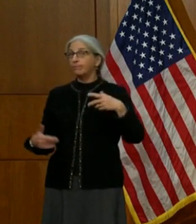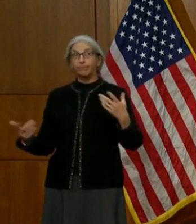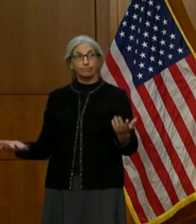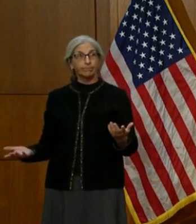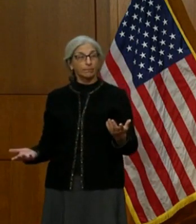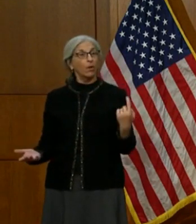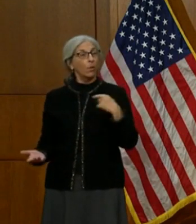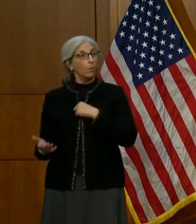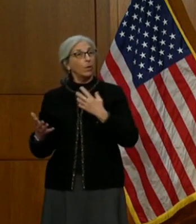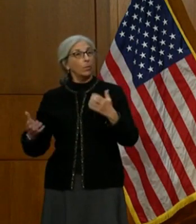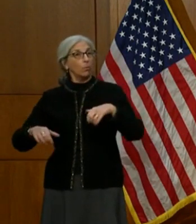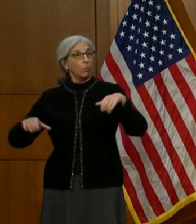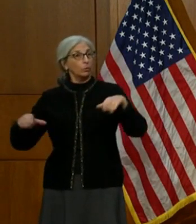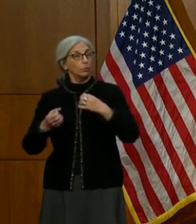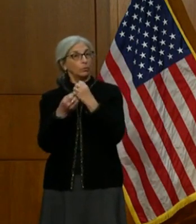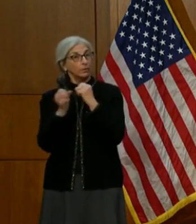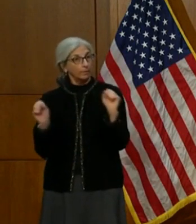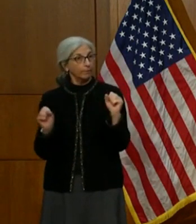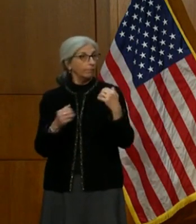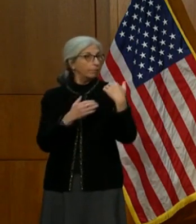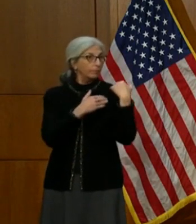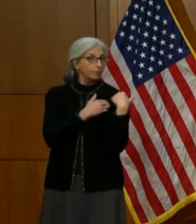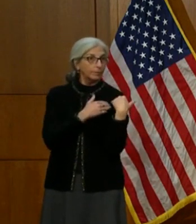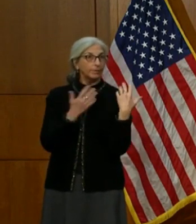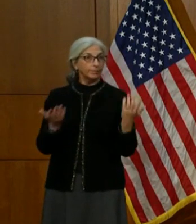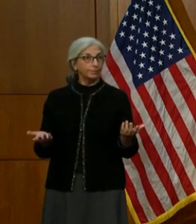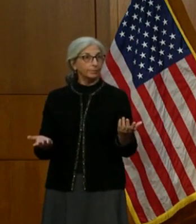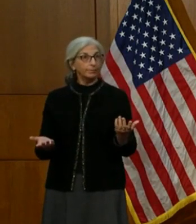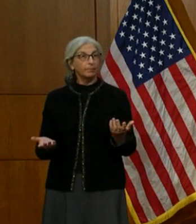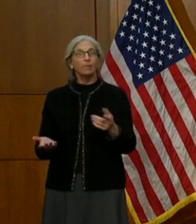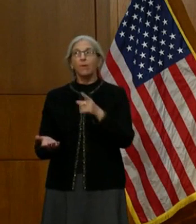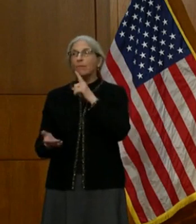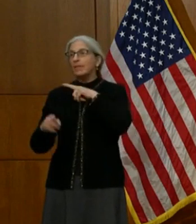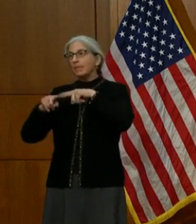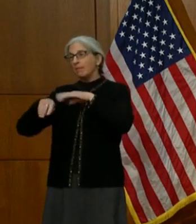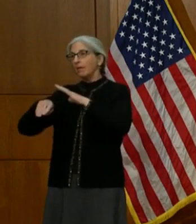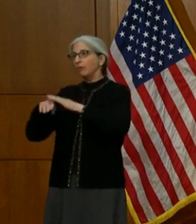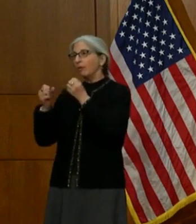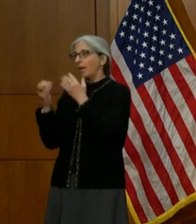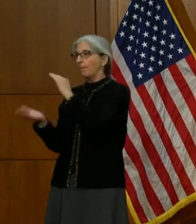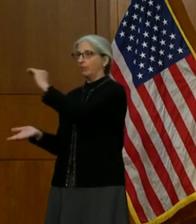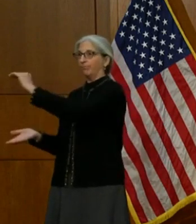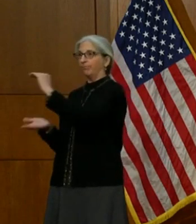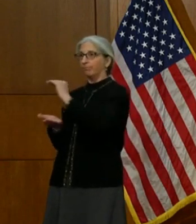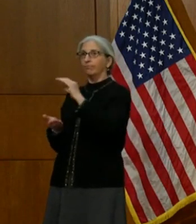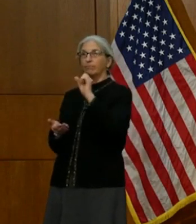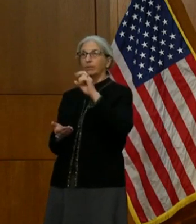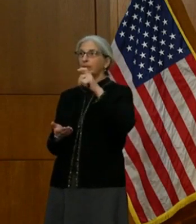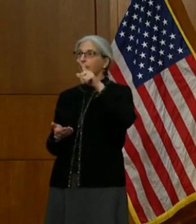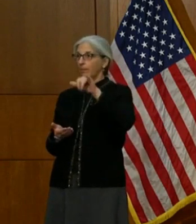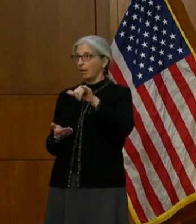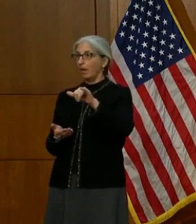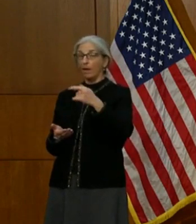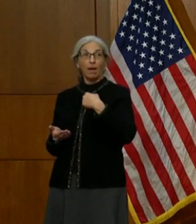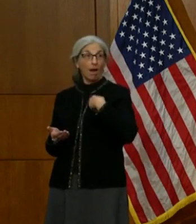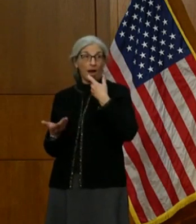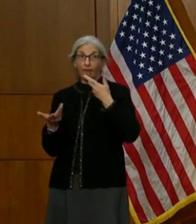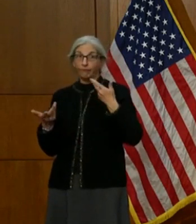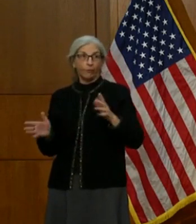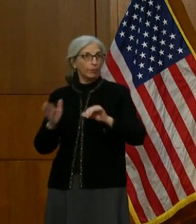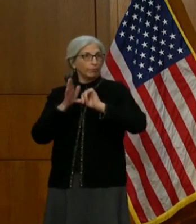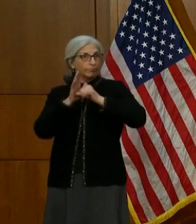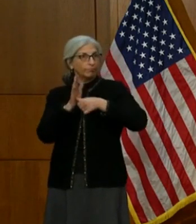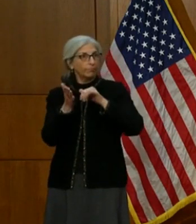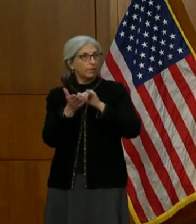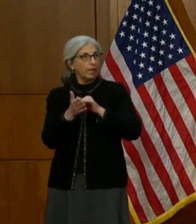safely and responsibly. A lot of it will be supply dependent. And I think I've made that point already. But in order to